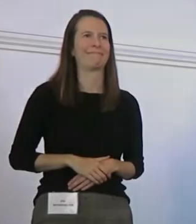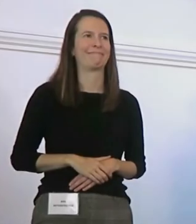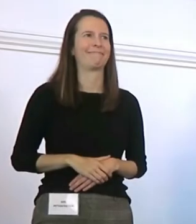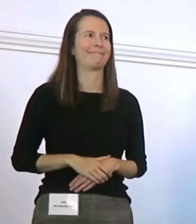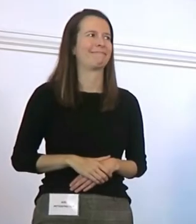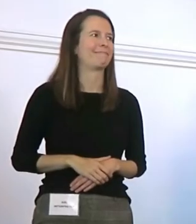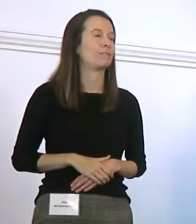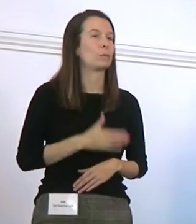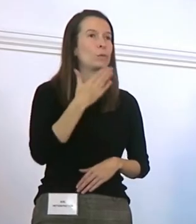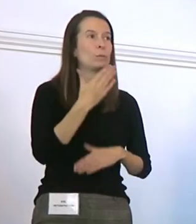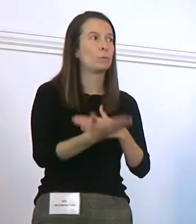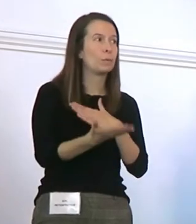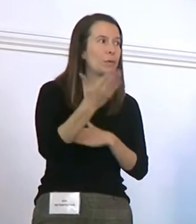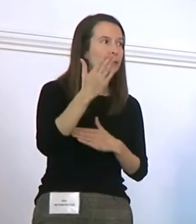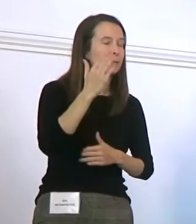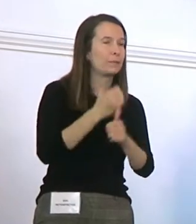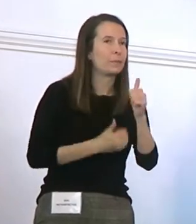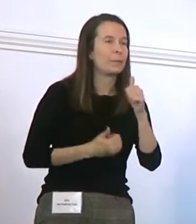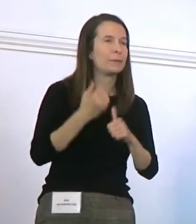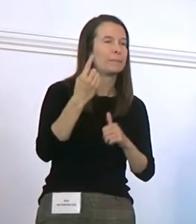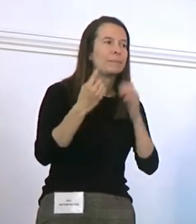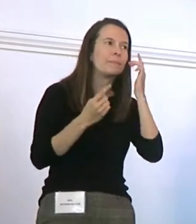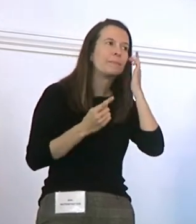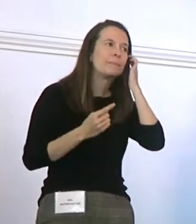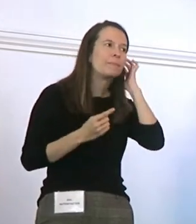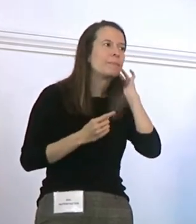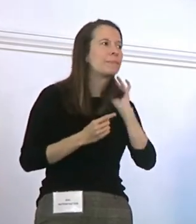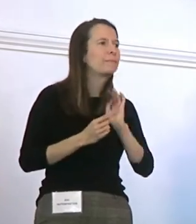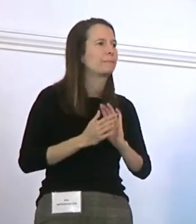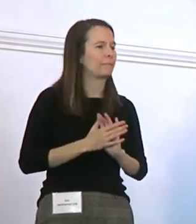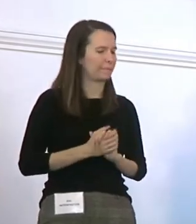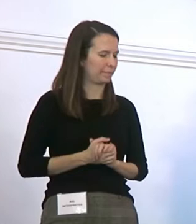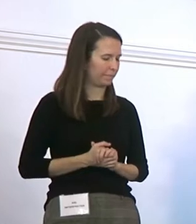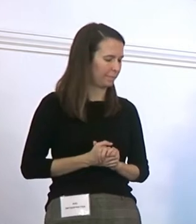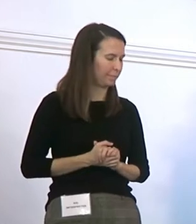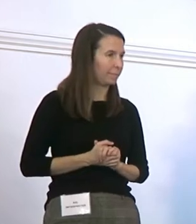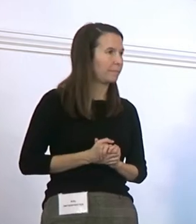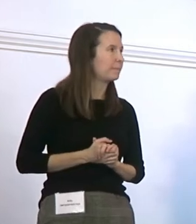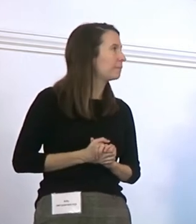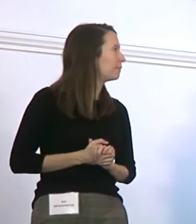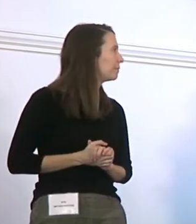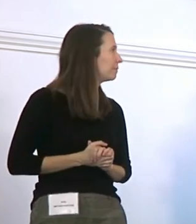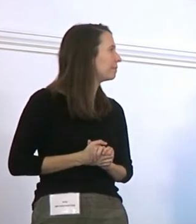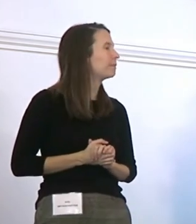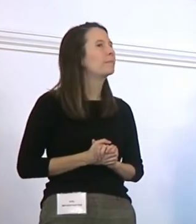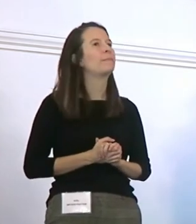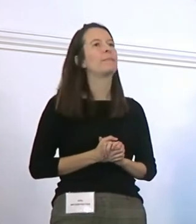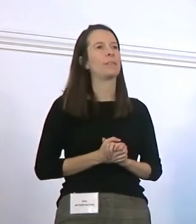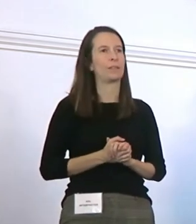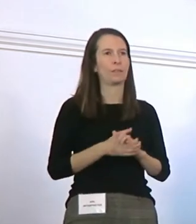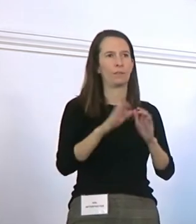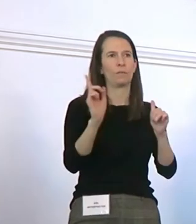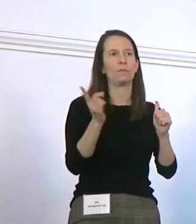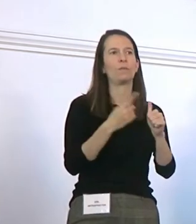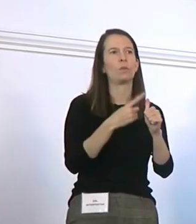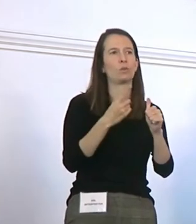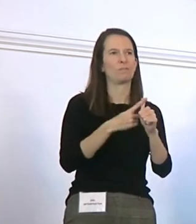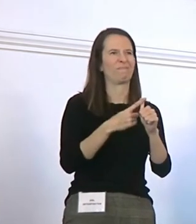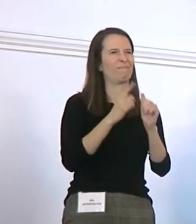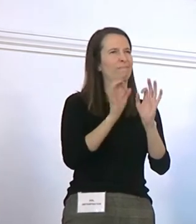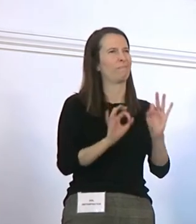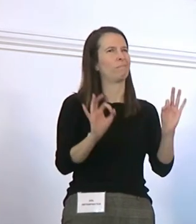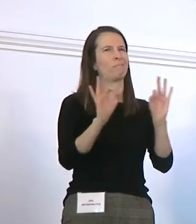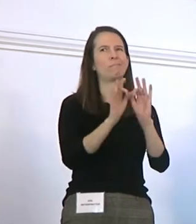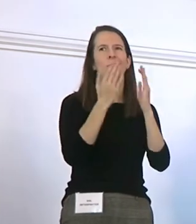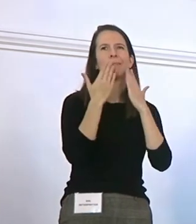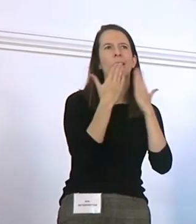Good morning everyone. I first want to thank all of the artists for all of their